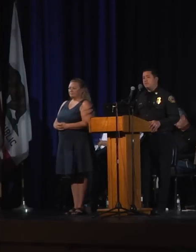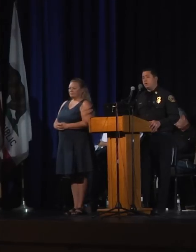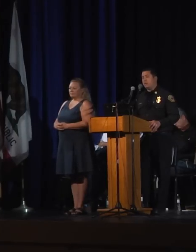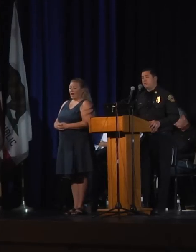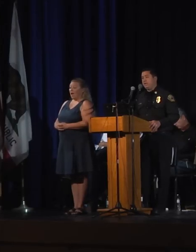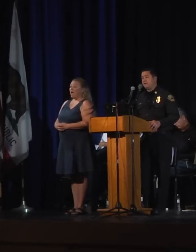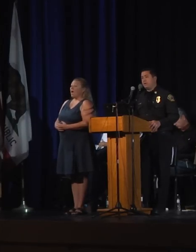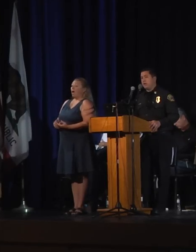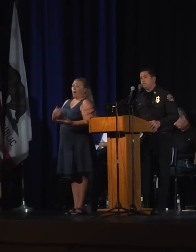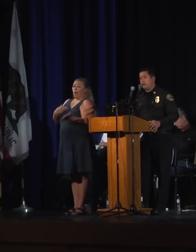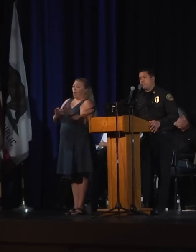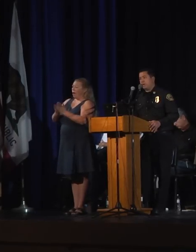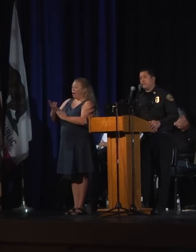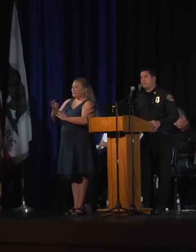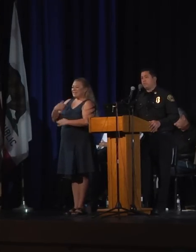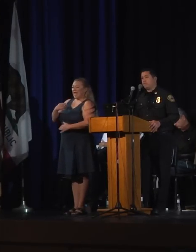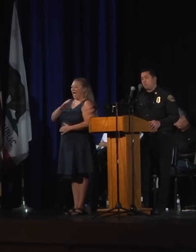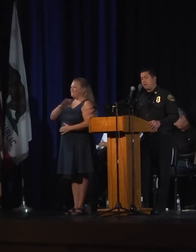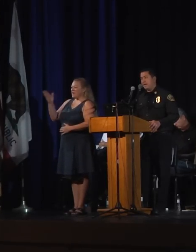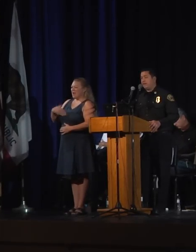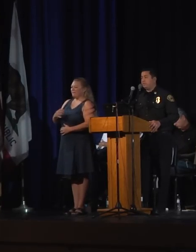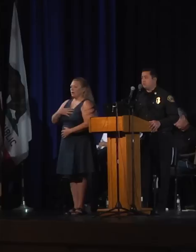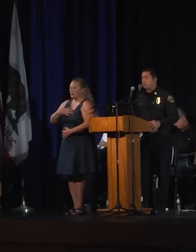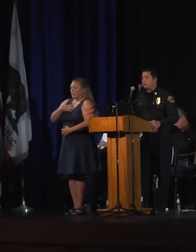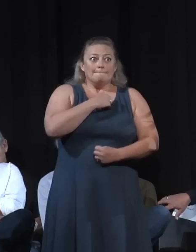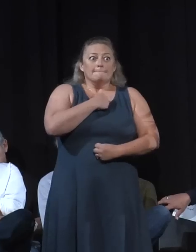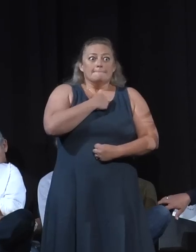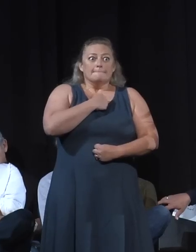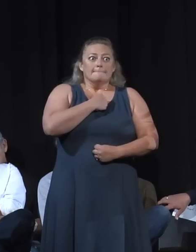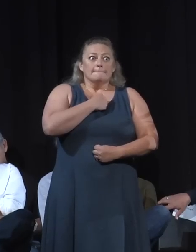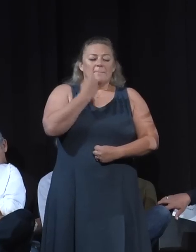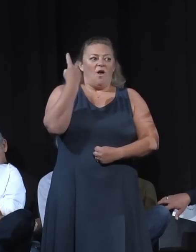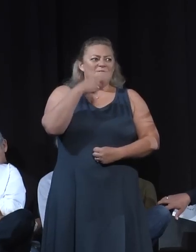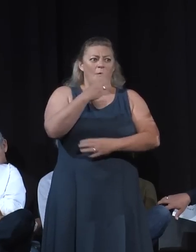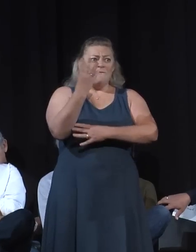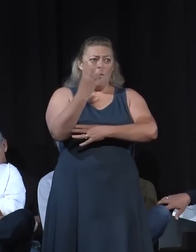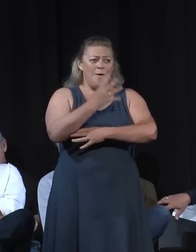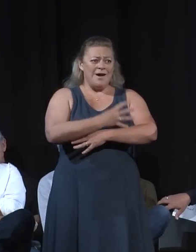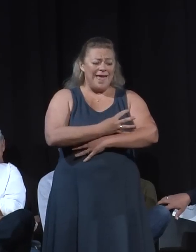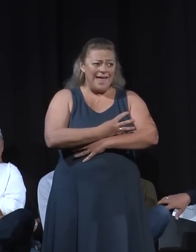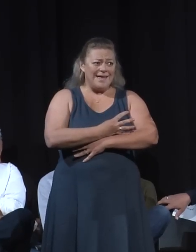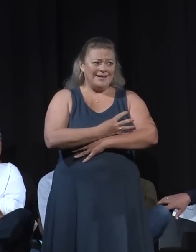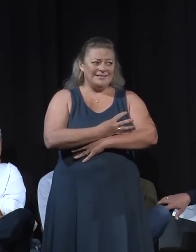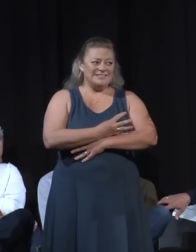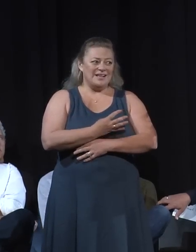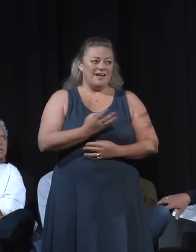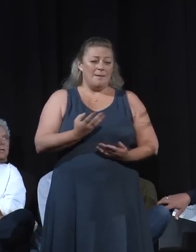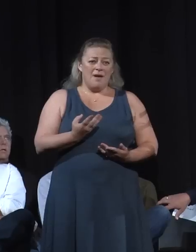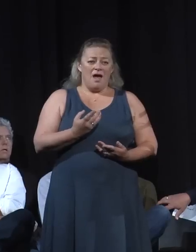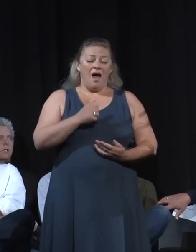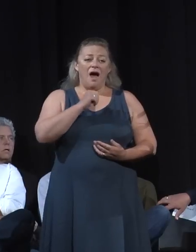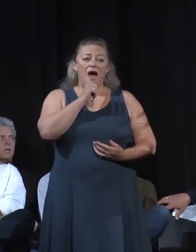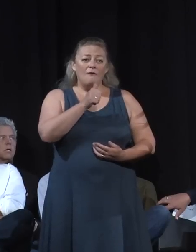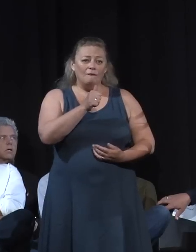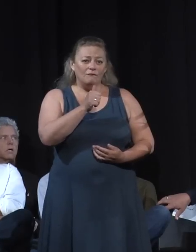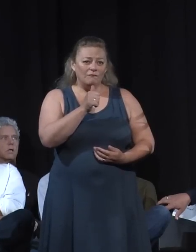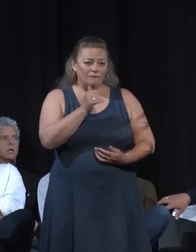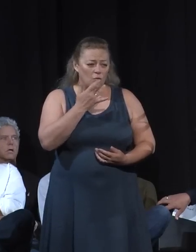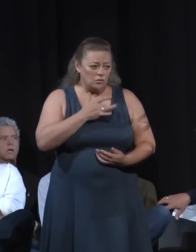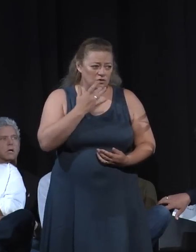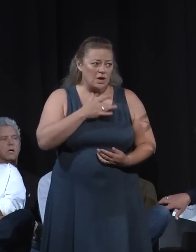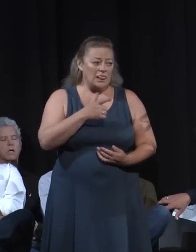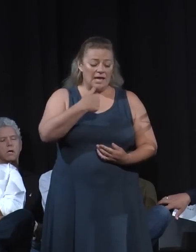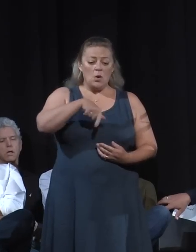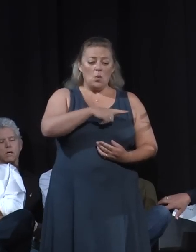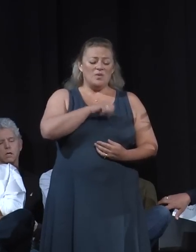I've honestly never held my breath for four days on remaining that we have unfortunately suffered a fatality that was related to a